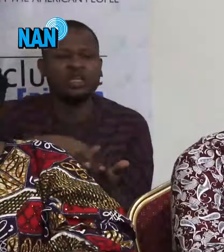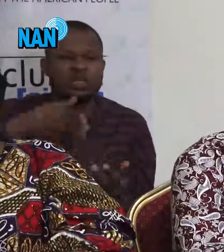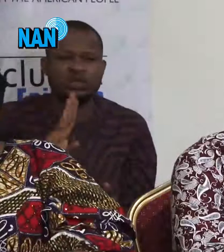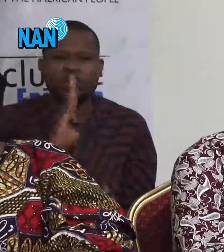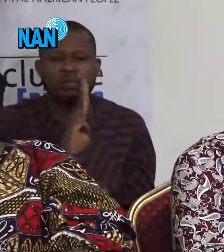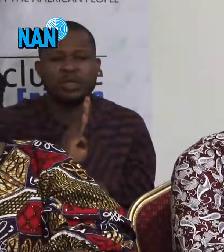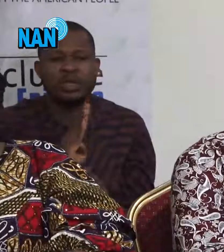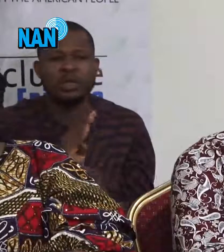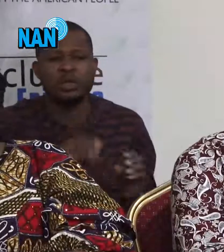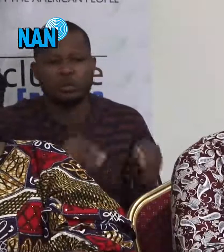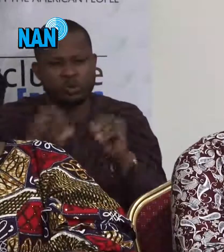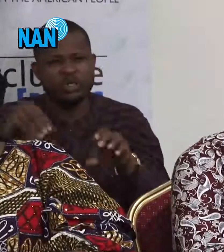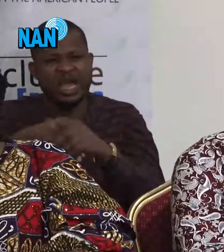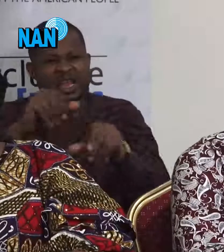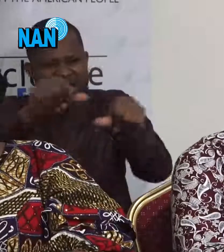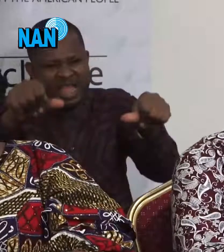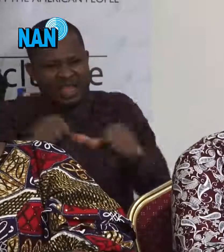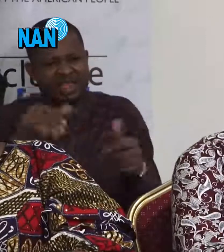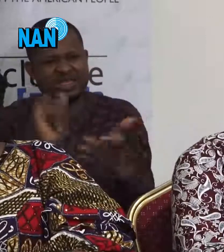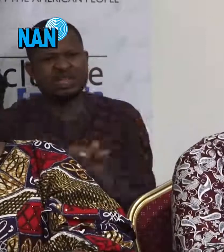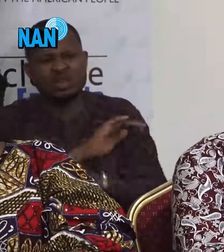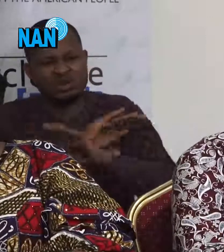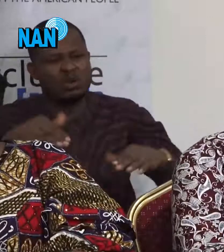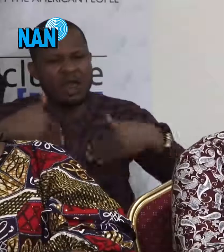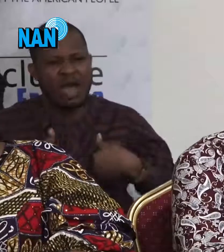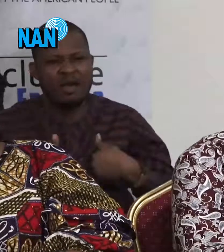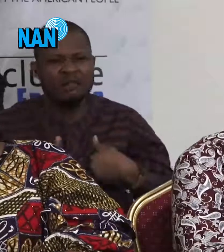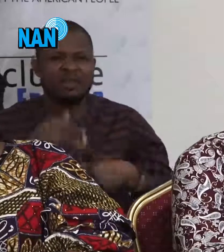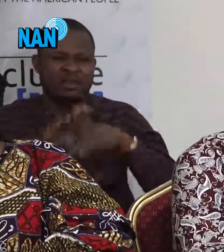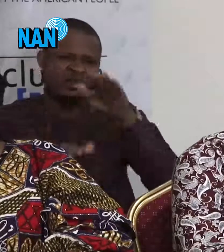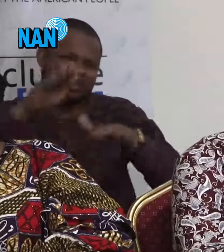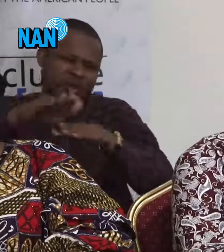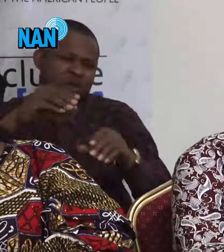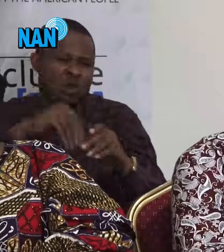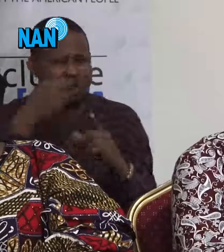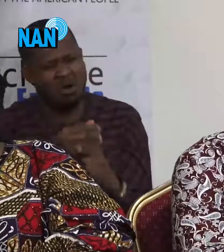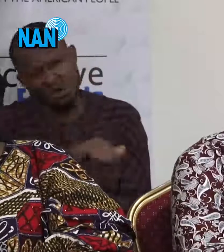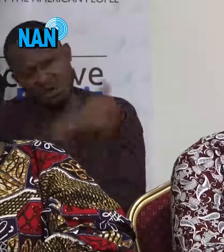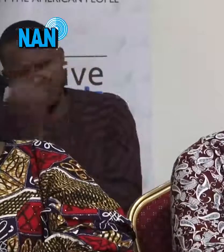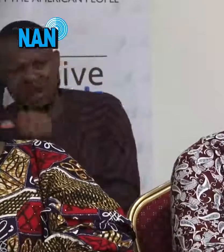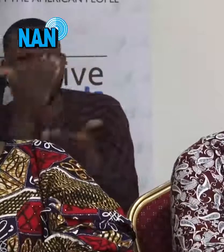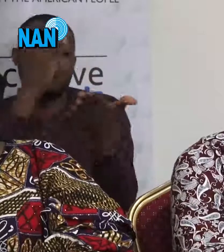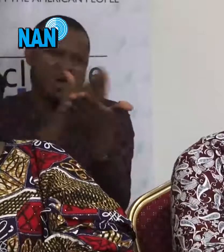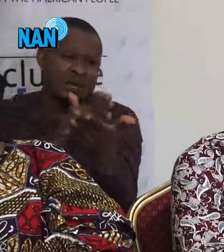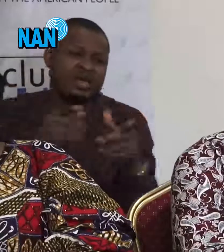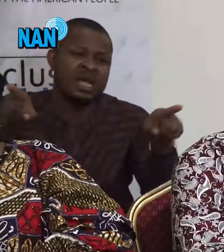areas that do not have staircases or other barriers. As this will immediately